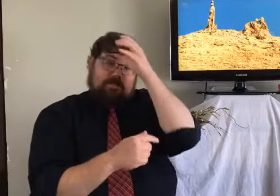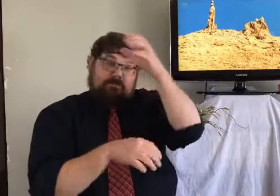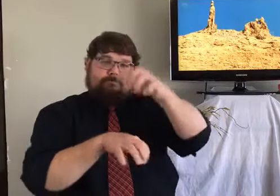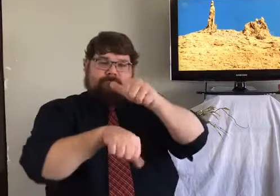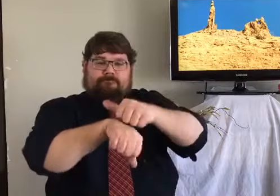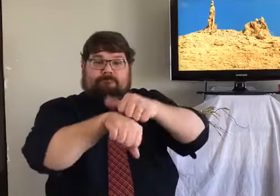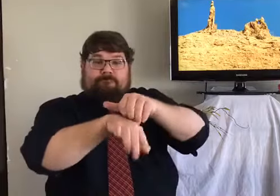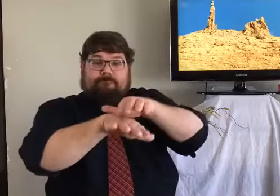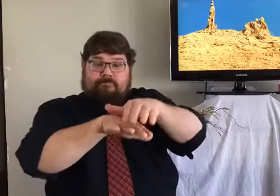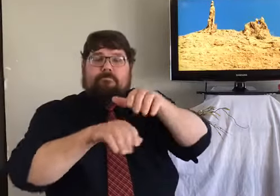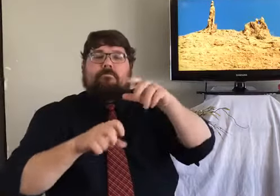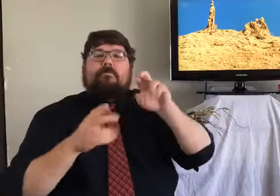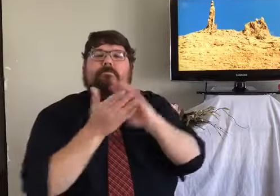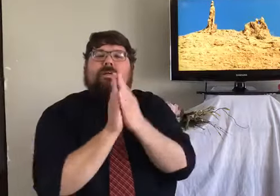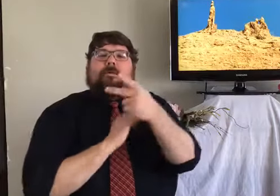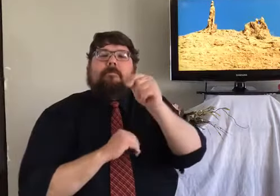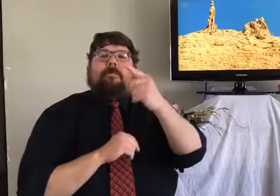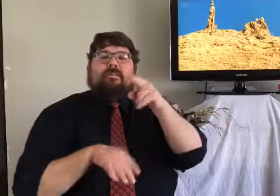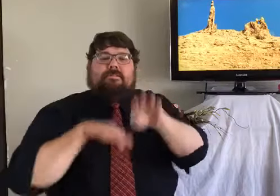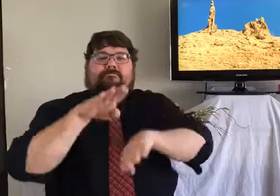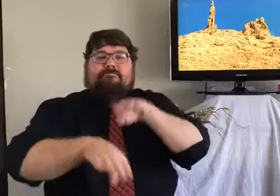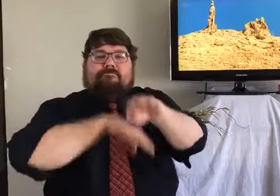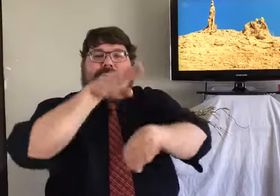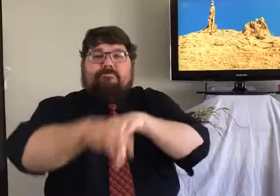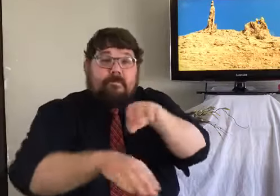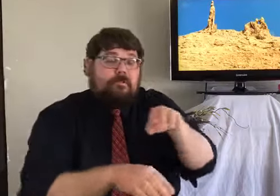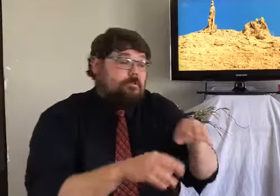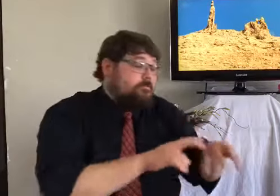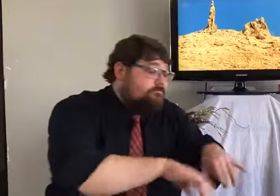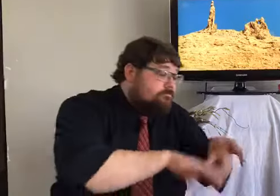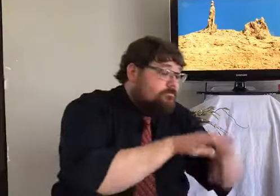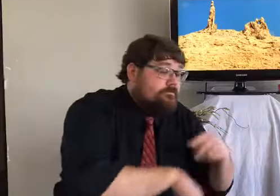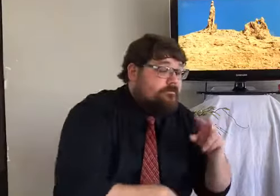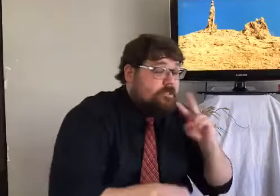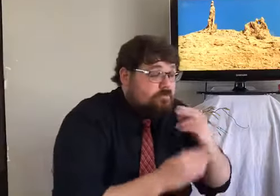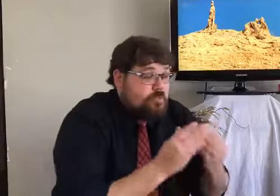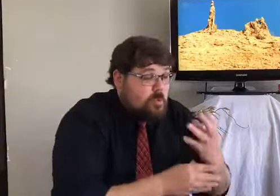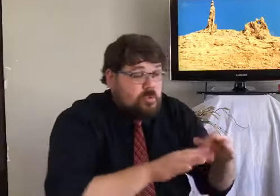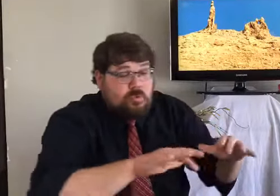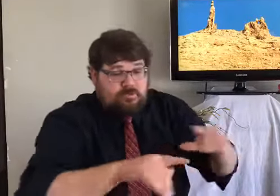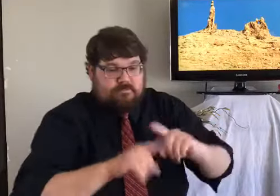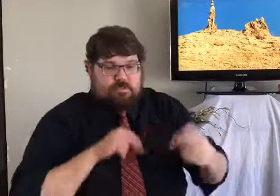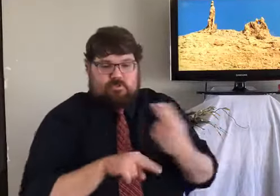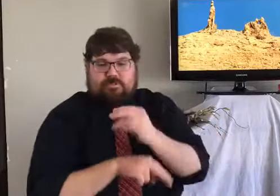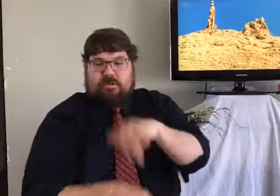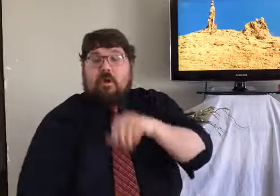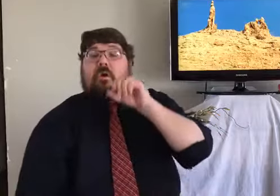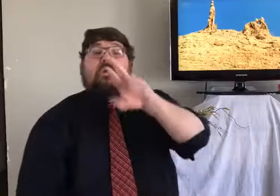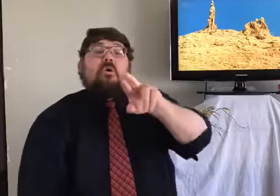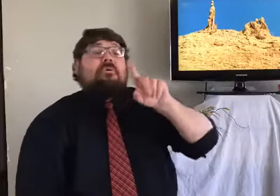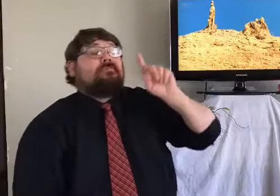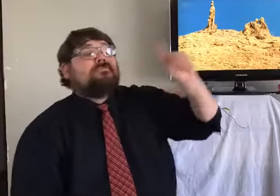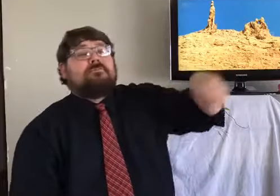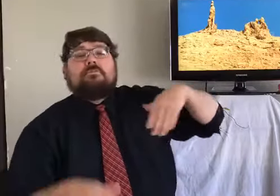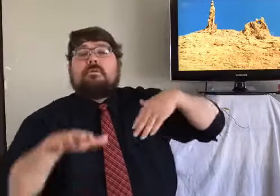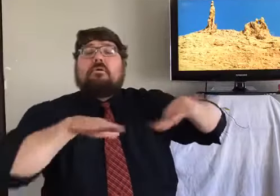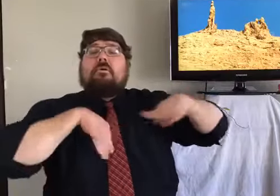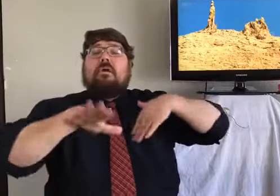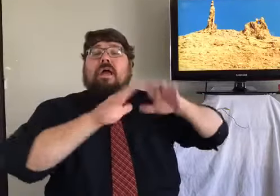and you pour this kind of salt on the paths, and then as the rain falls on it, it helps harden the soil so that